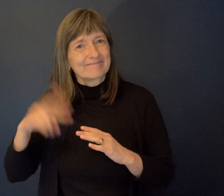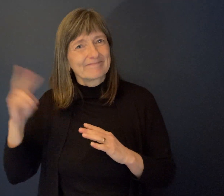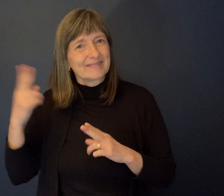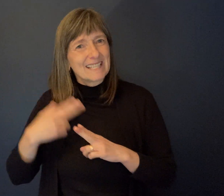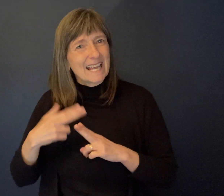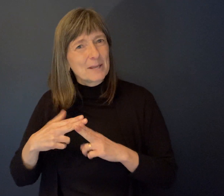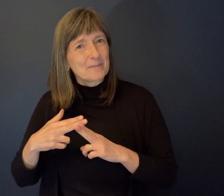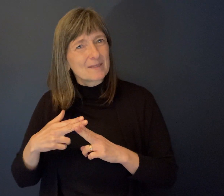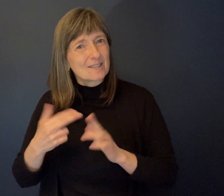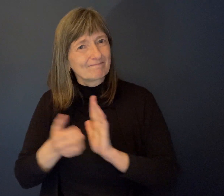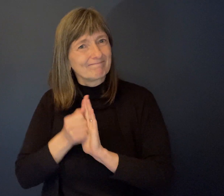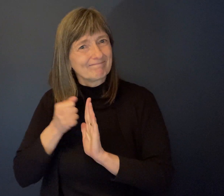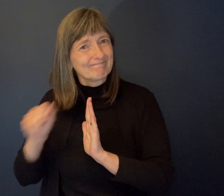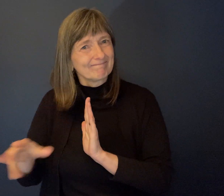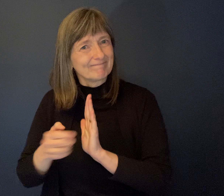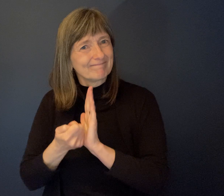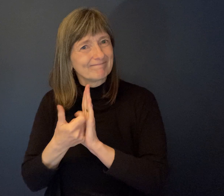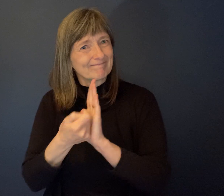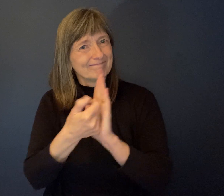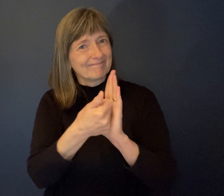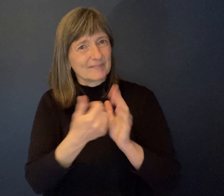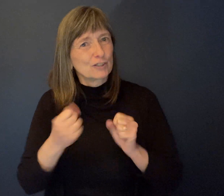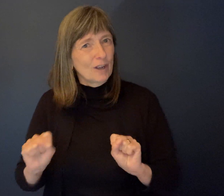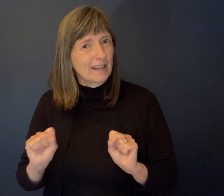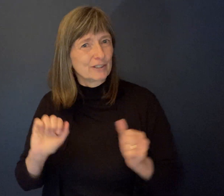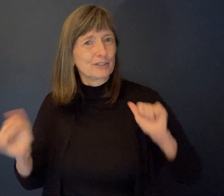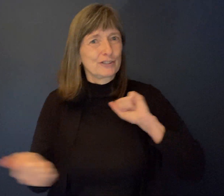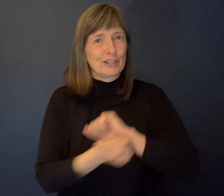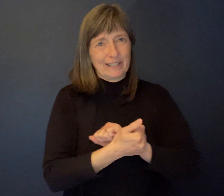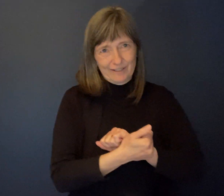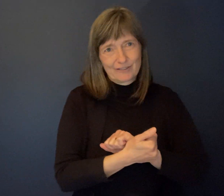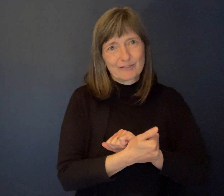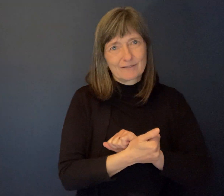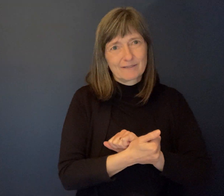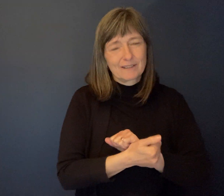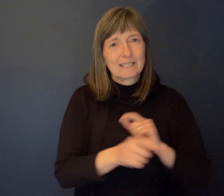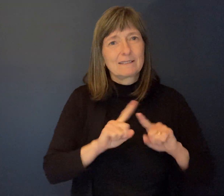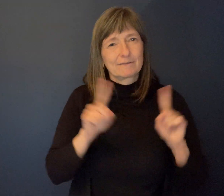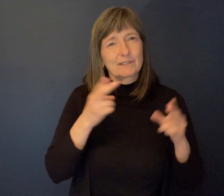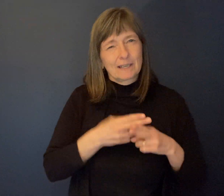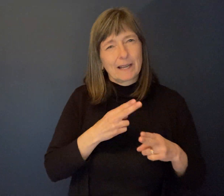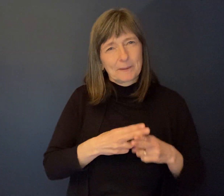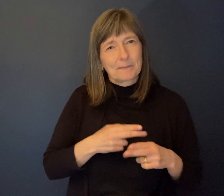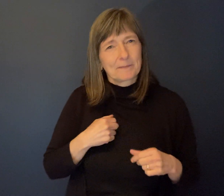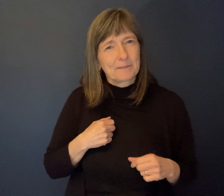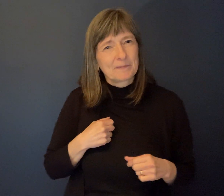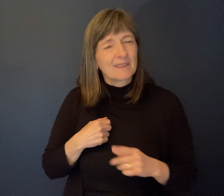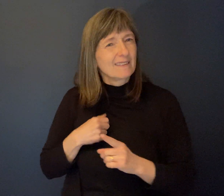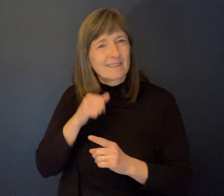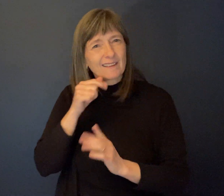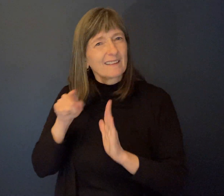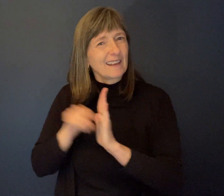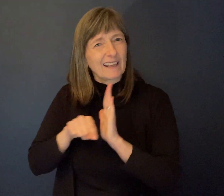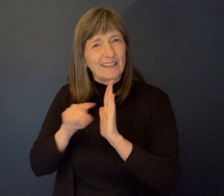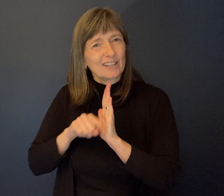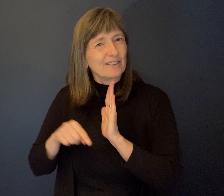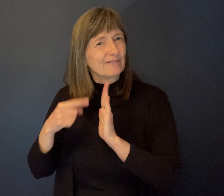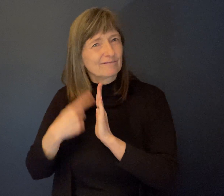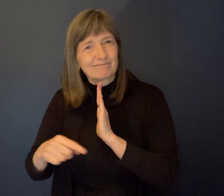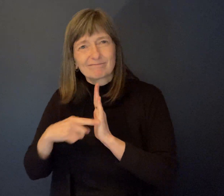any of us with disabilities and shift it. Get away from the, uh, the negative part of those labels and move into a